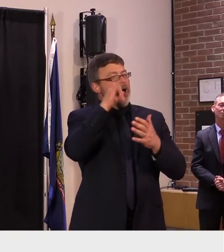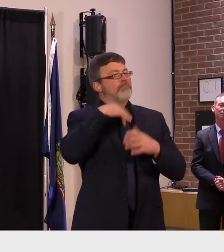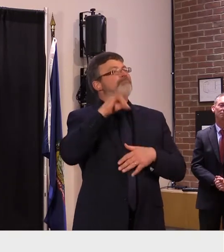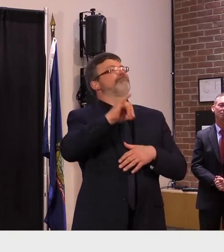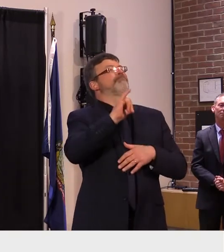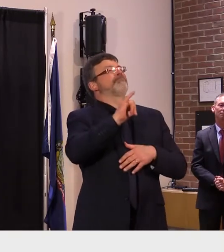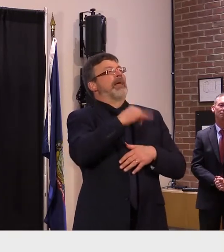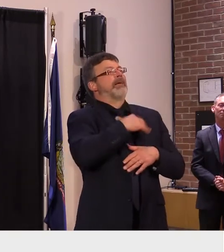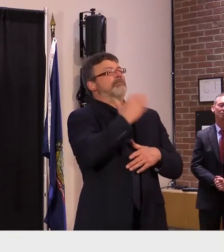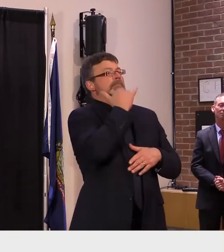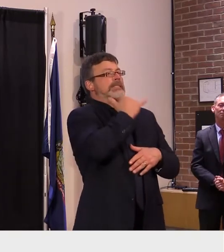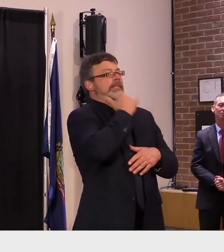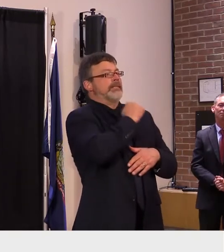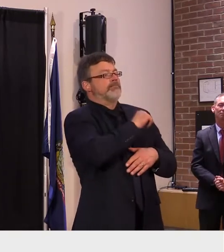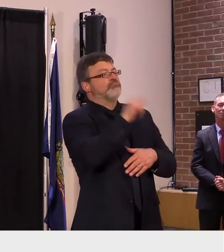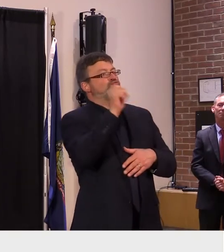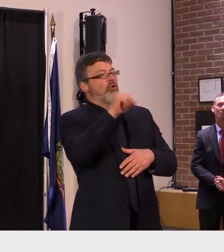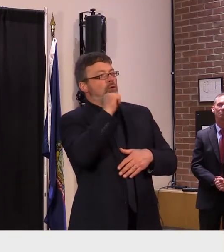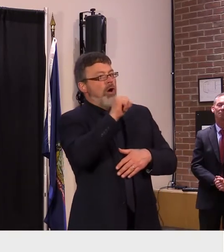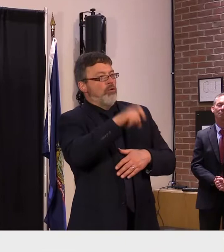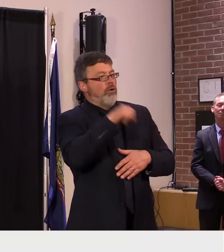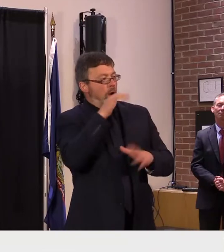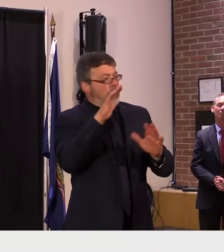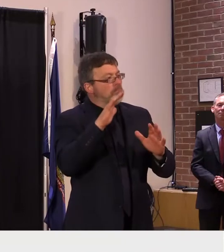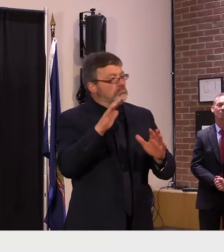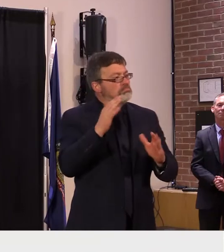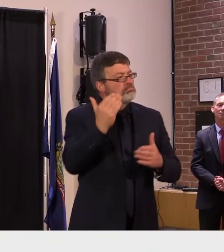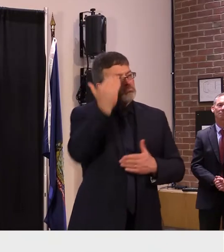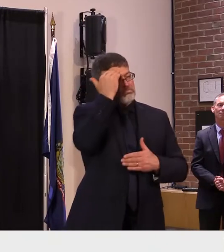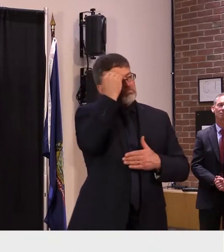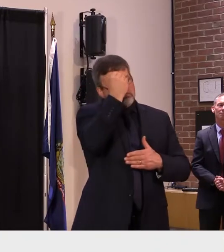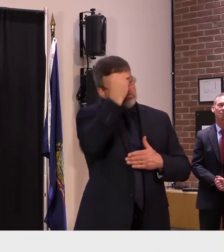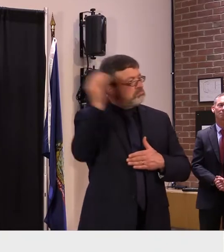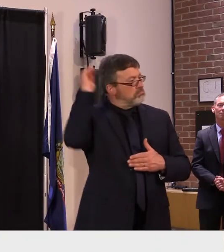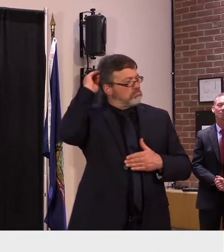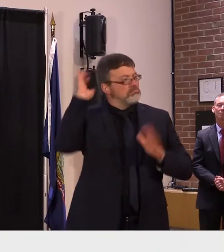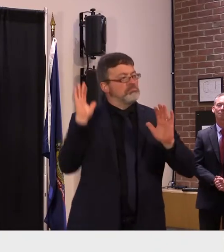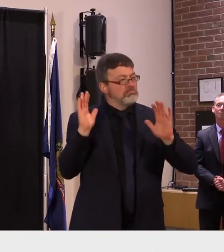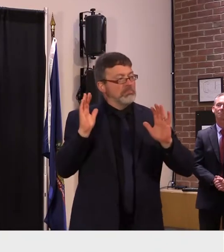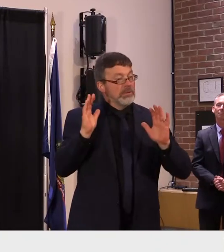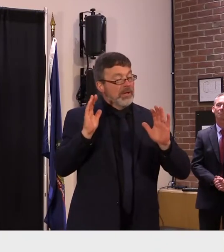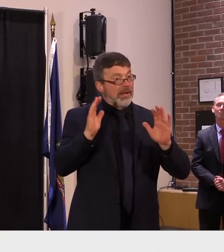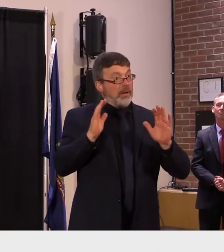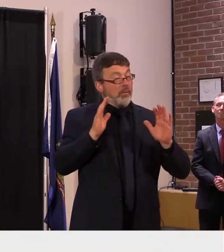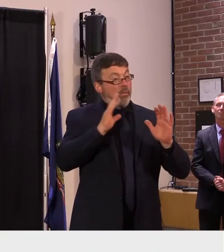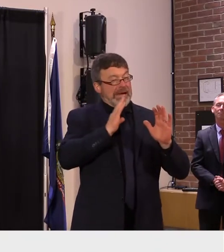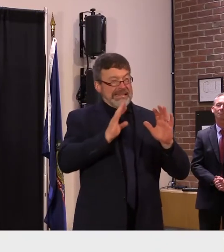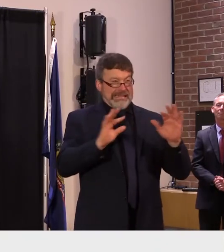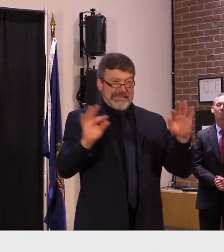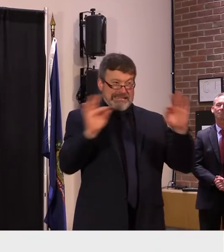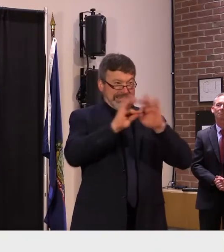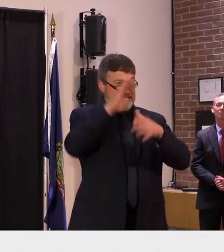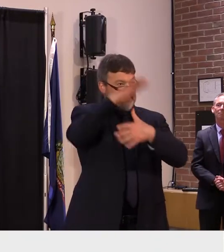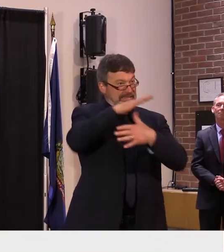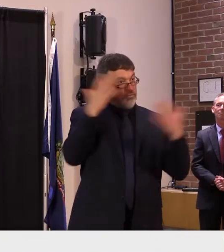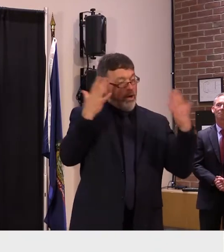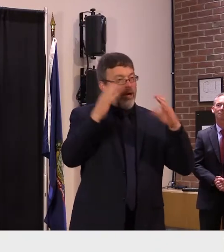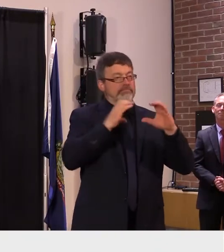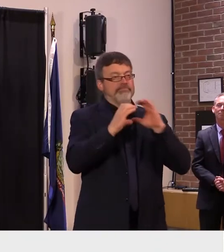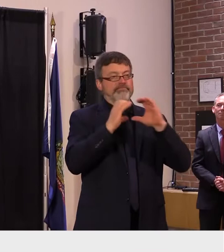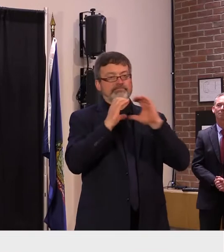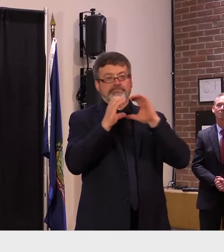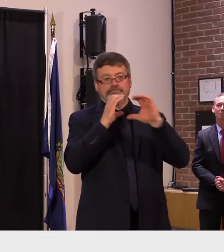need for abundant messaging and communication and being very transparent so those are some of the